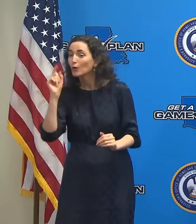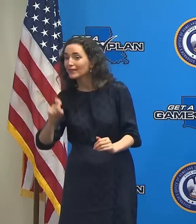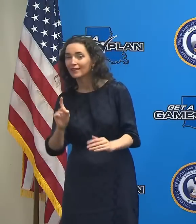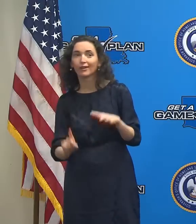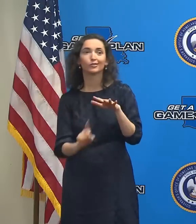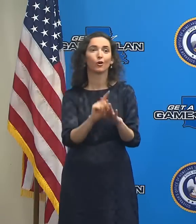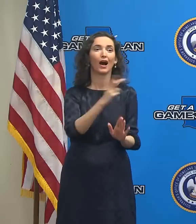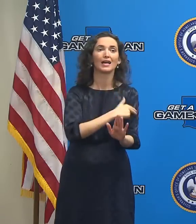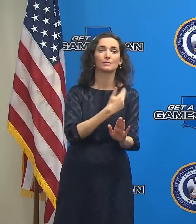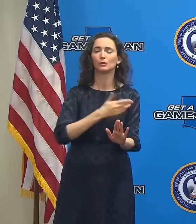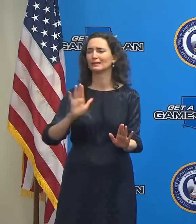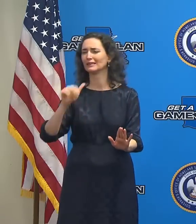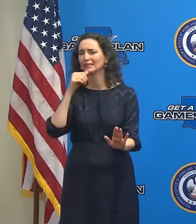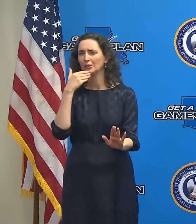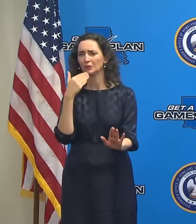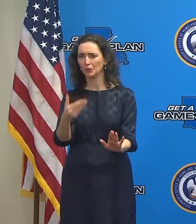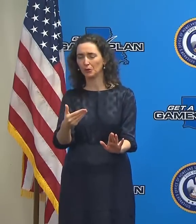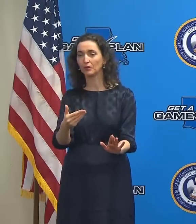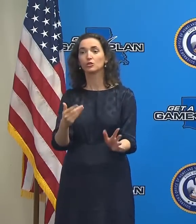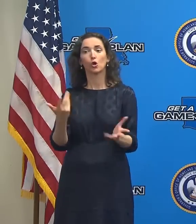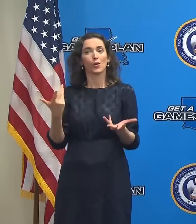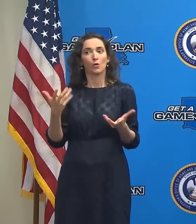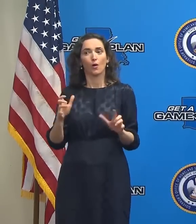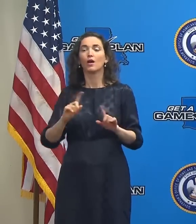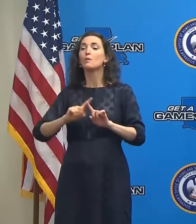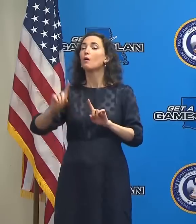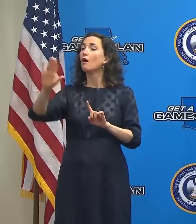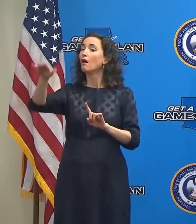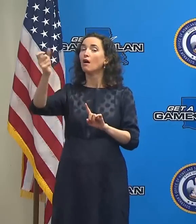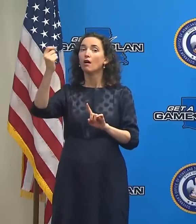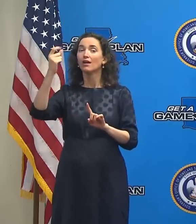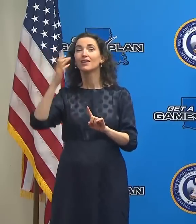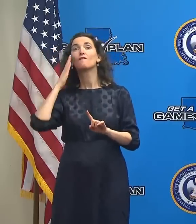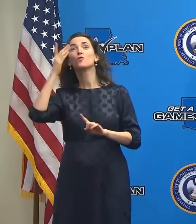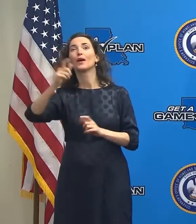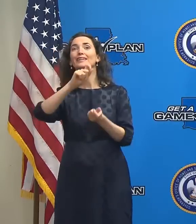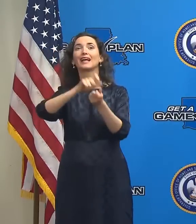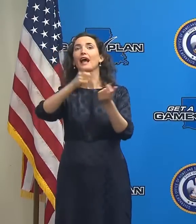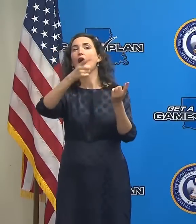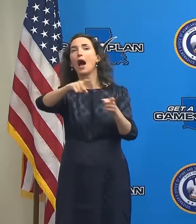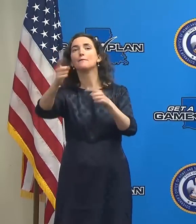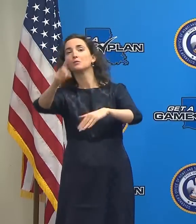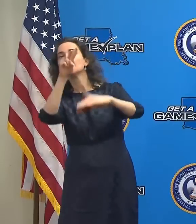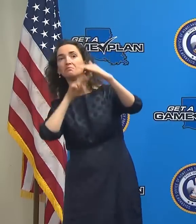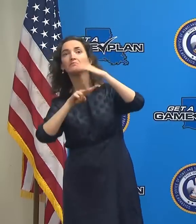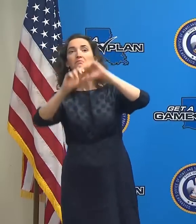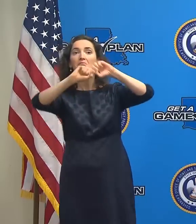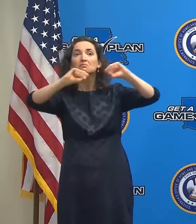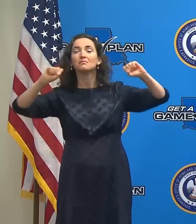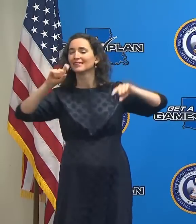But the truth is we can't sit here today and know exactly how all of this is going to play out.